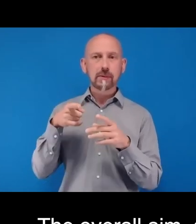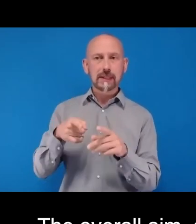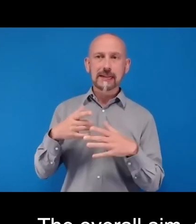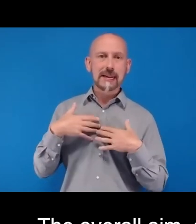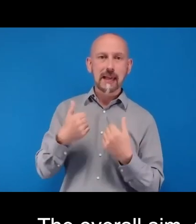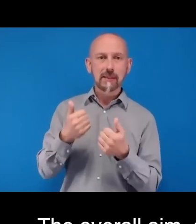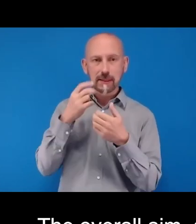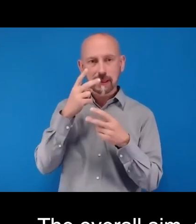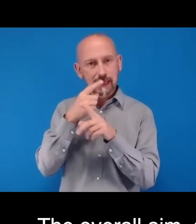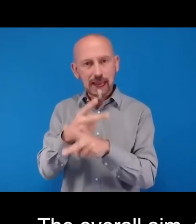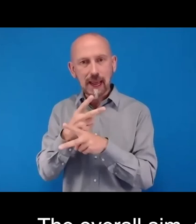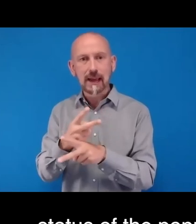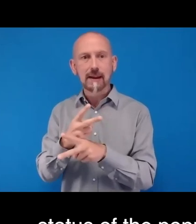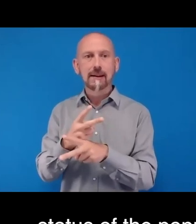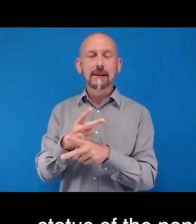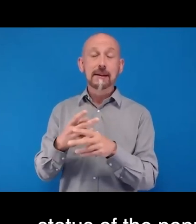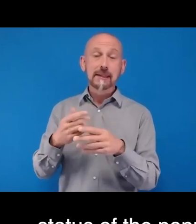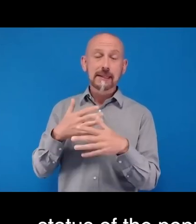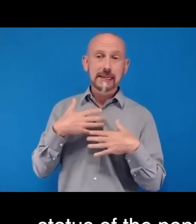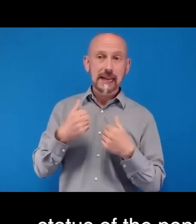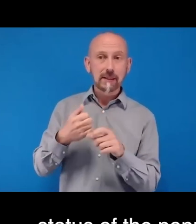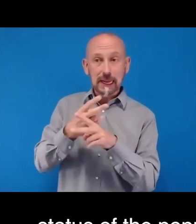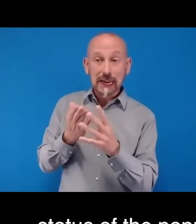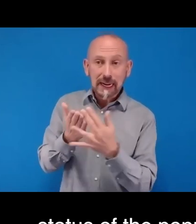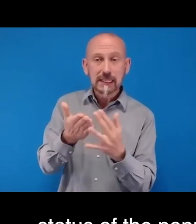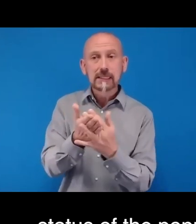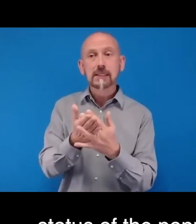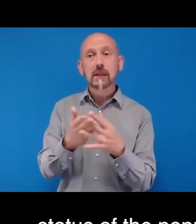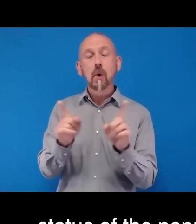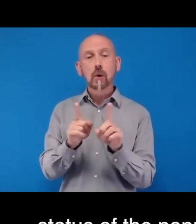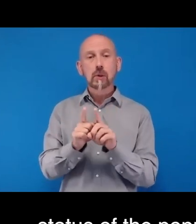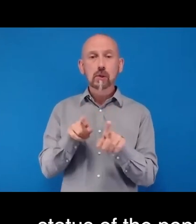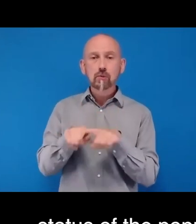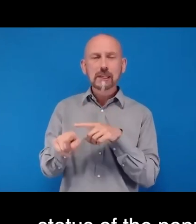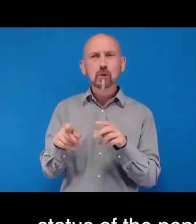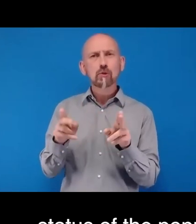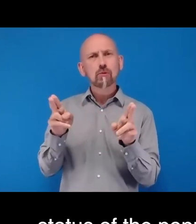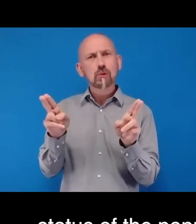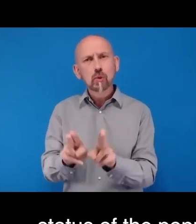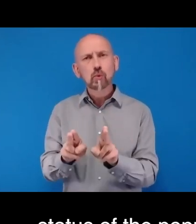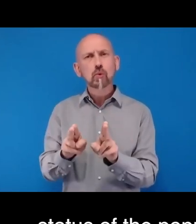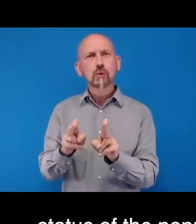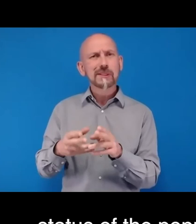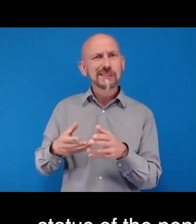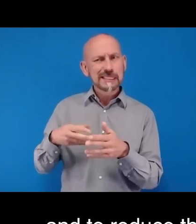services, and to reduce the poverty through minimizing out-of-pocket health expenses. The basic